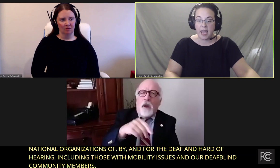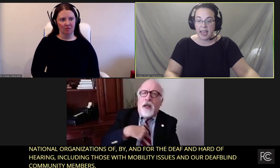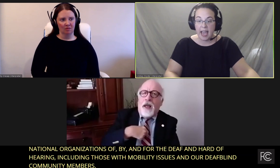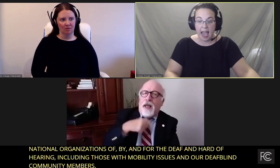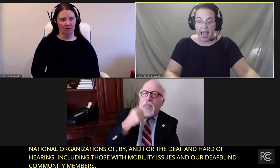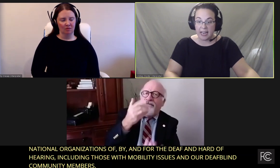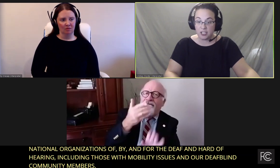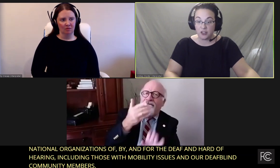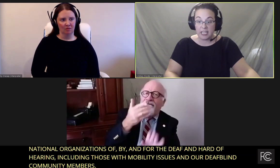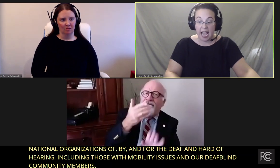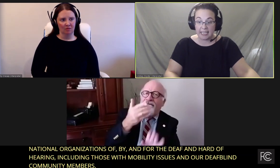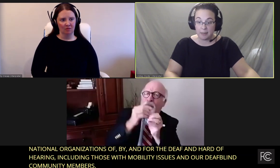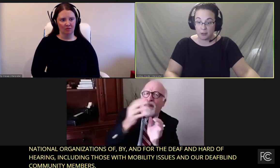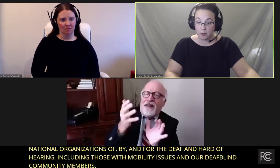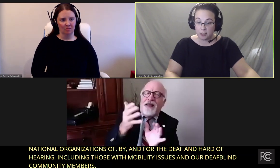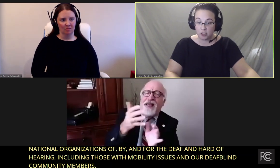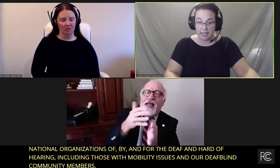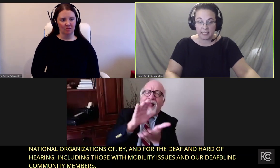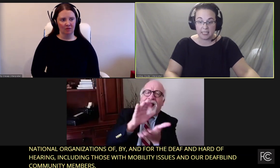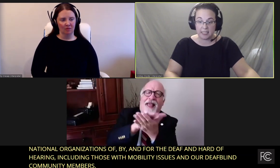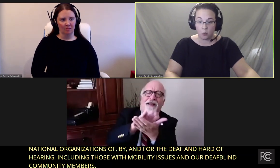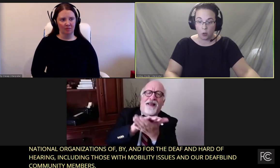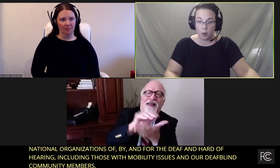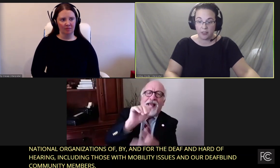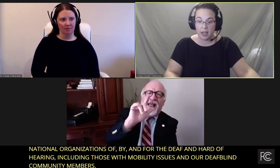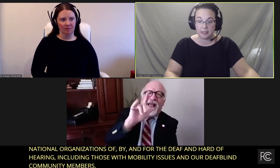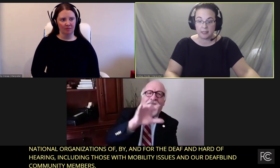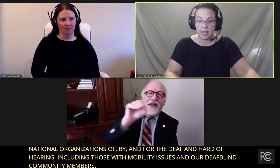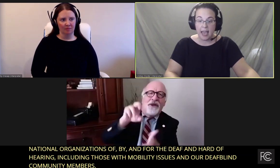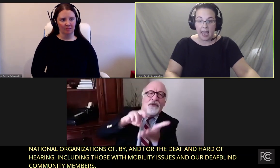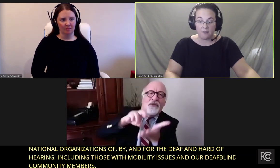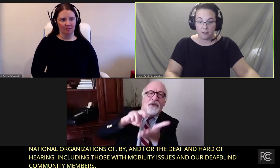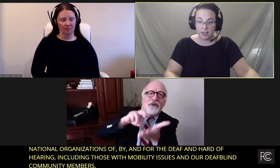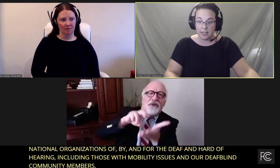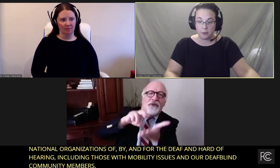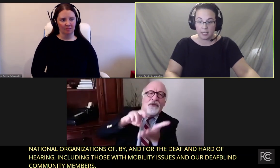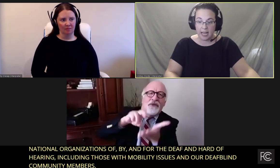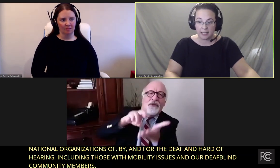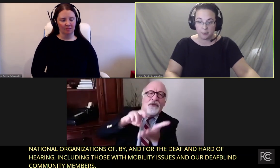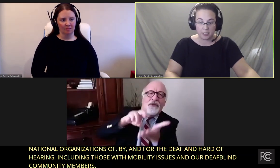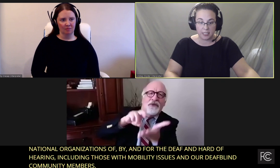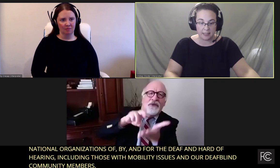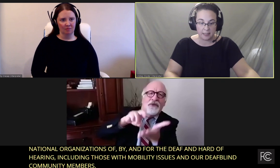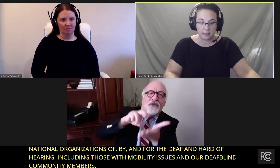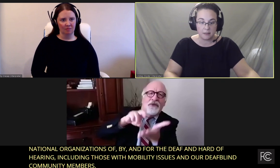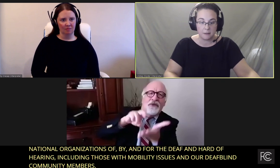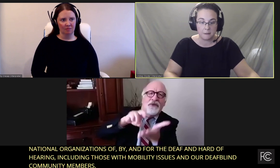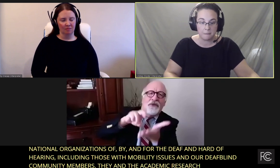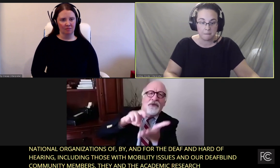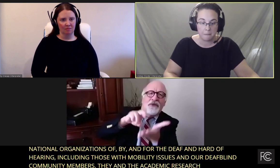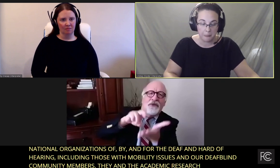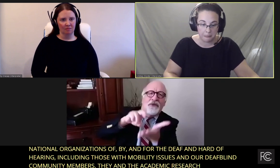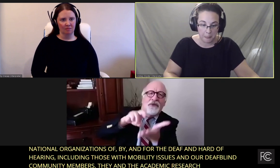They and the academic research entities that work with us have offered input and expertise.